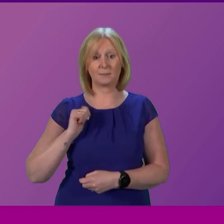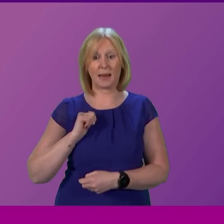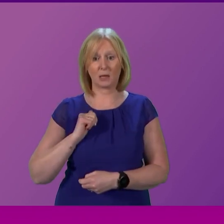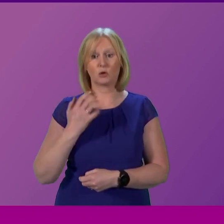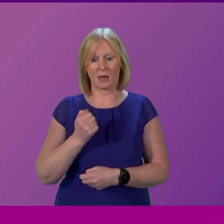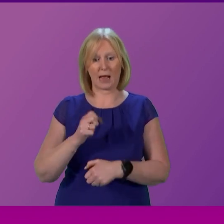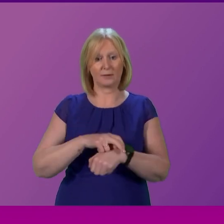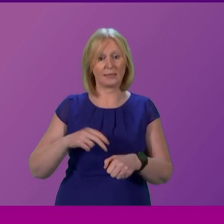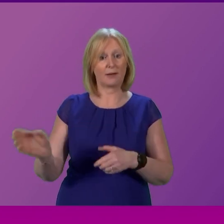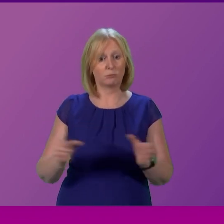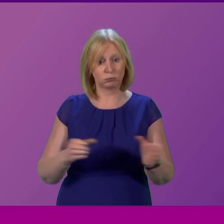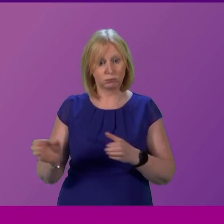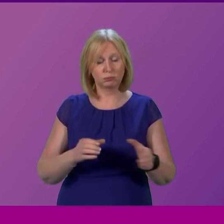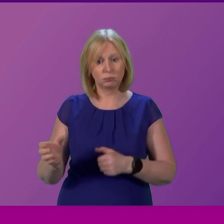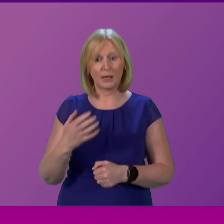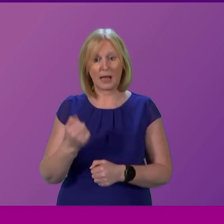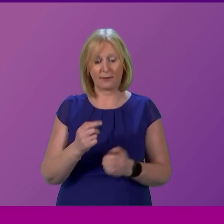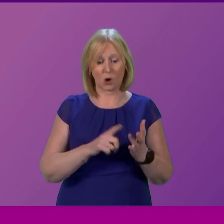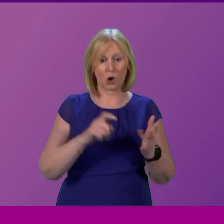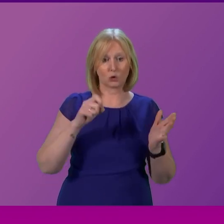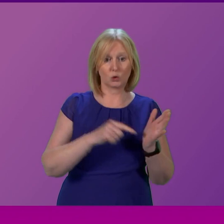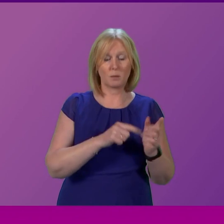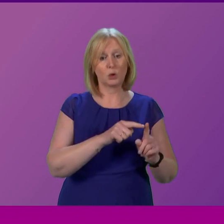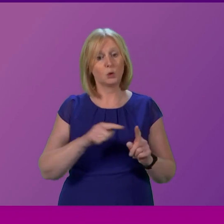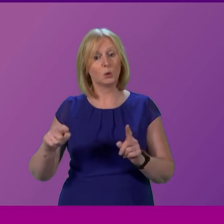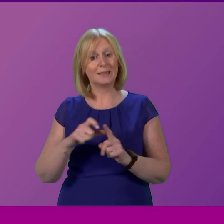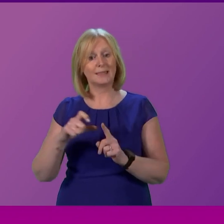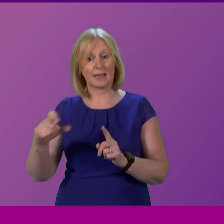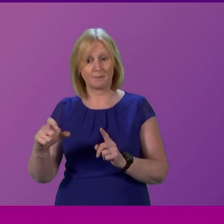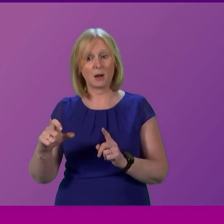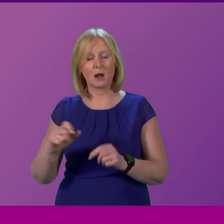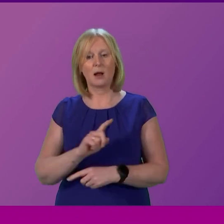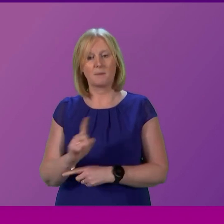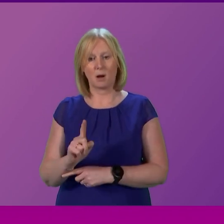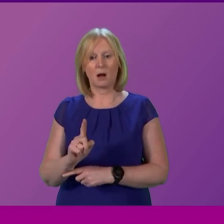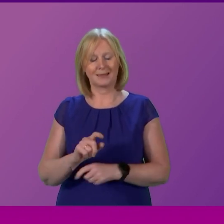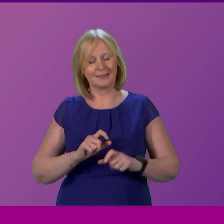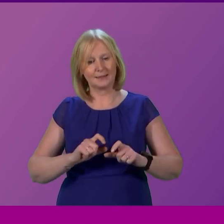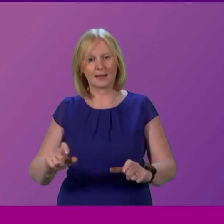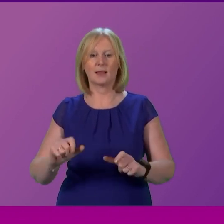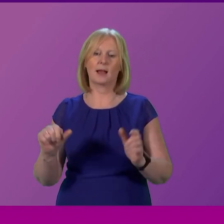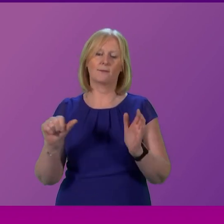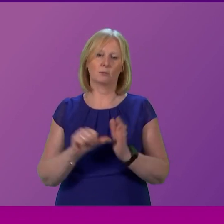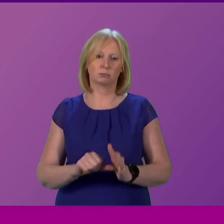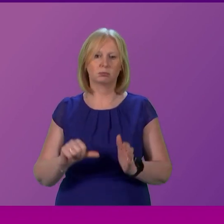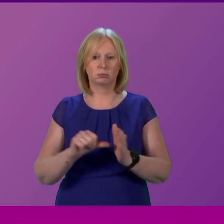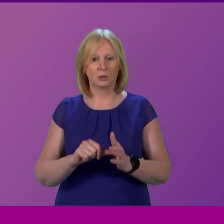increase of staffing between October and December but even with that in place there were still challenges for some people getting through it's